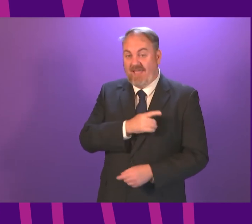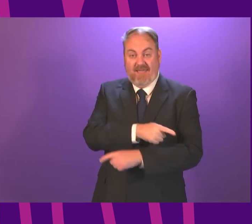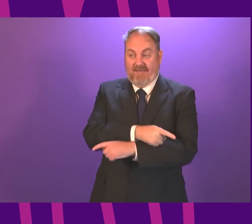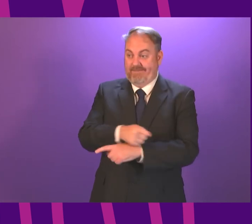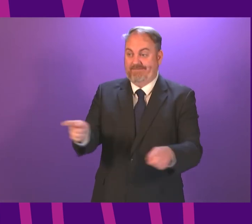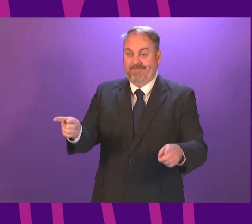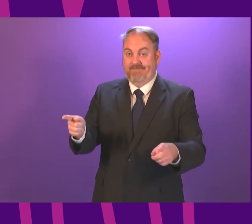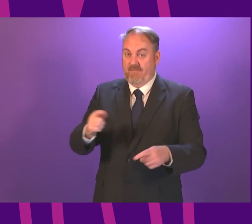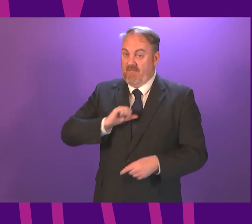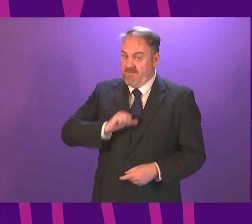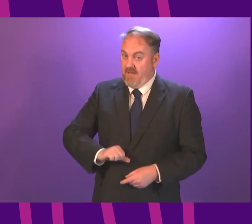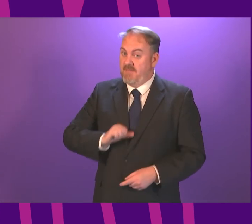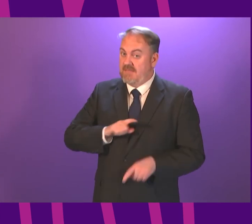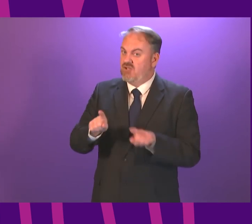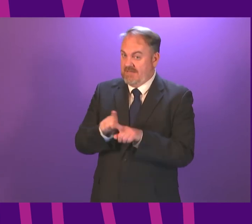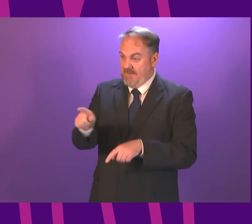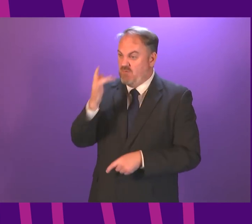fishermen? First Minister.